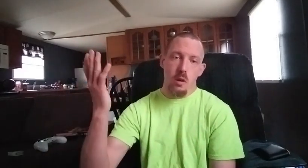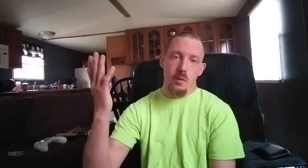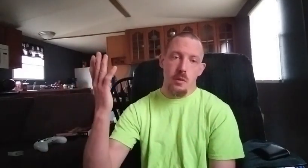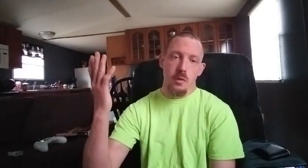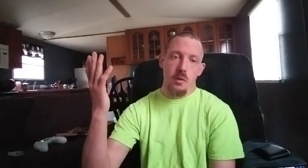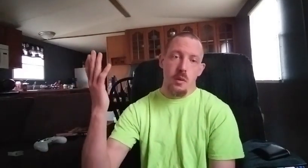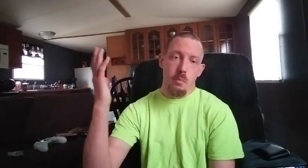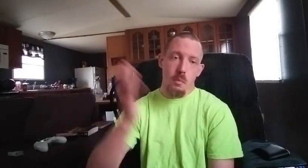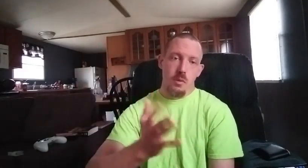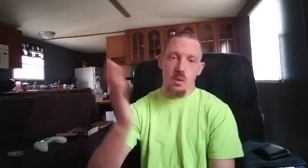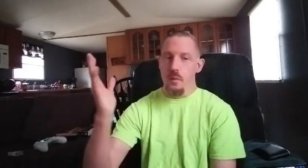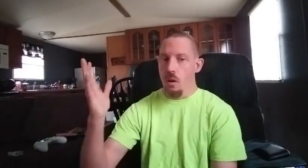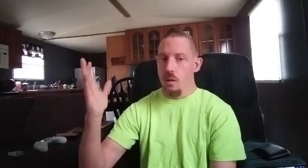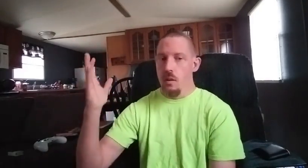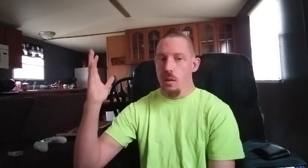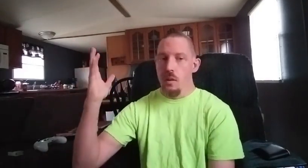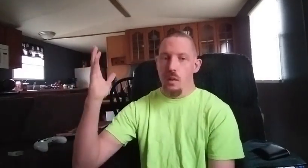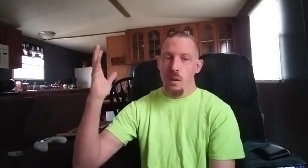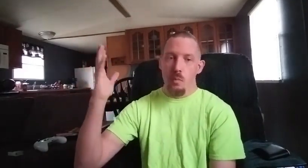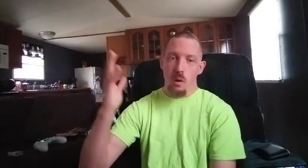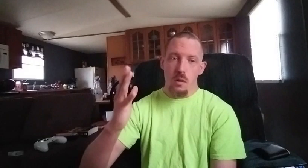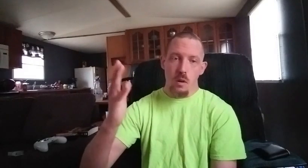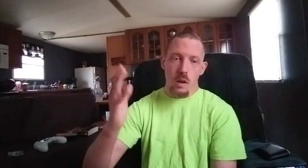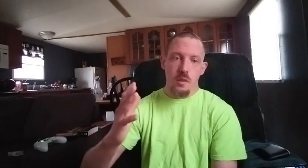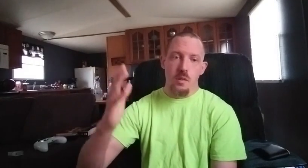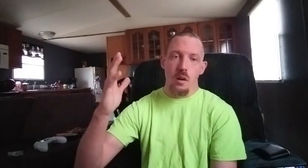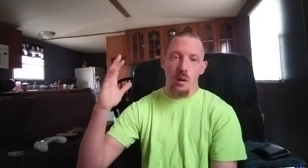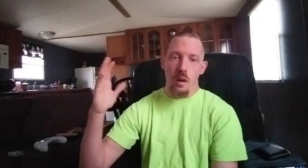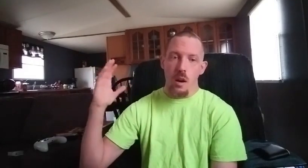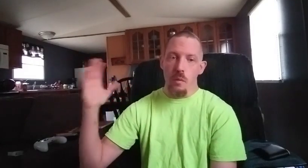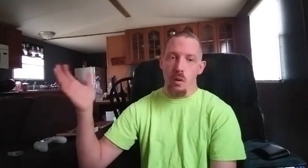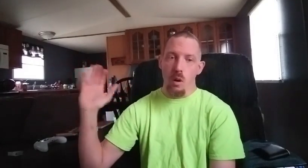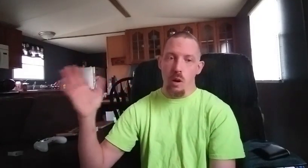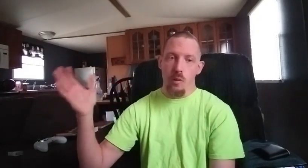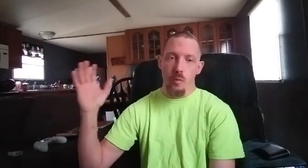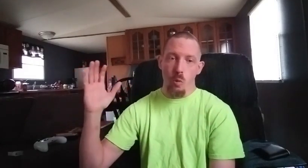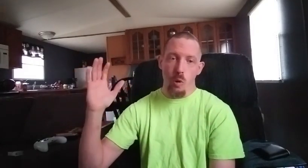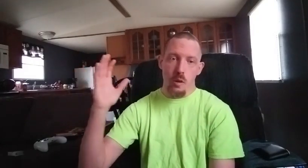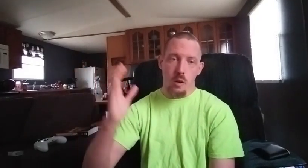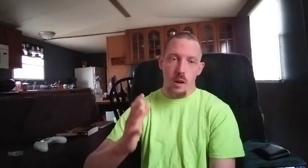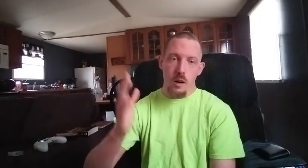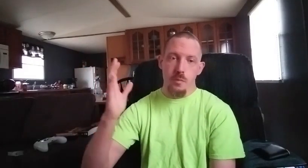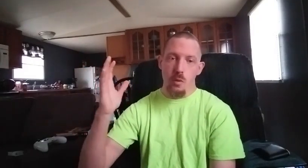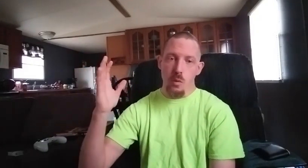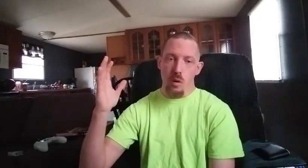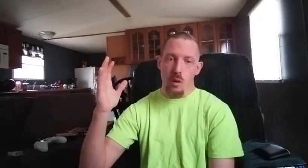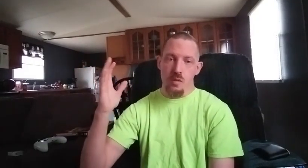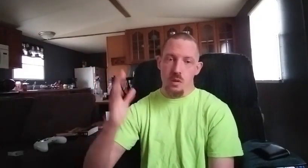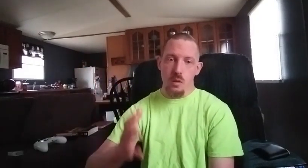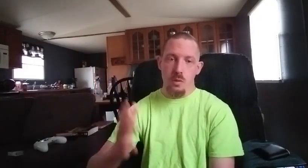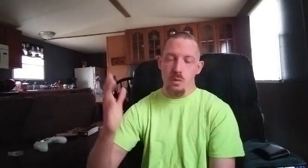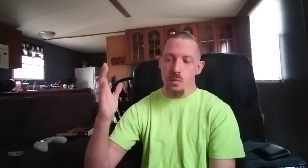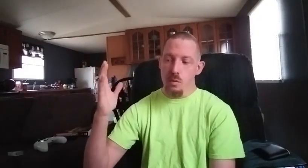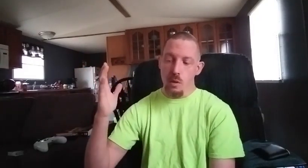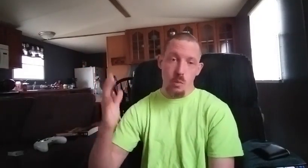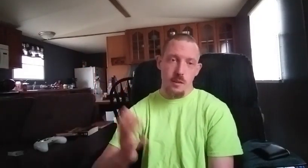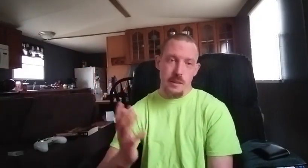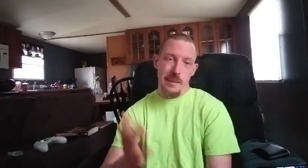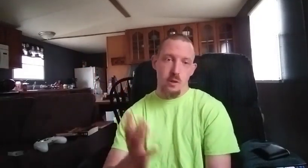love doing but most of all progress on having a heart for what craft or skill you want to get